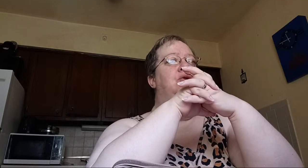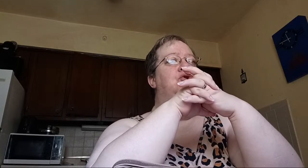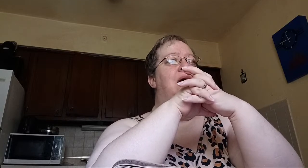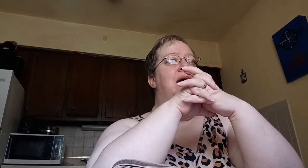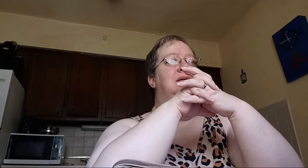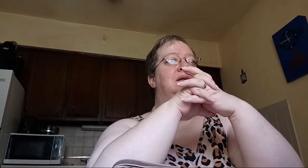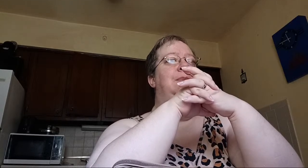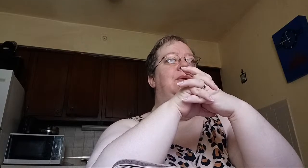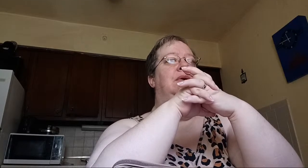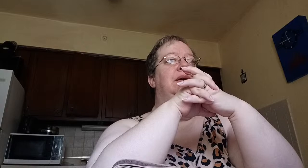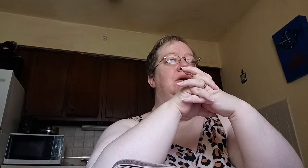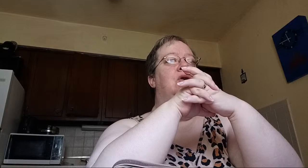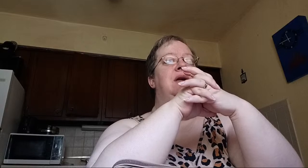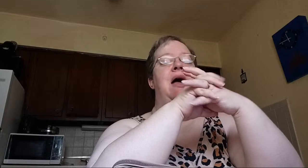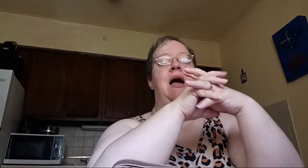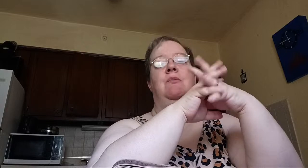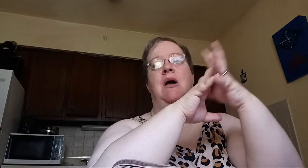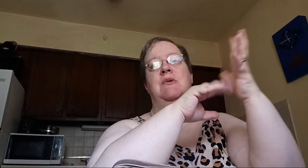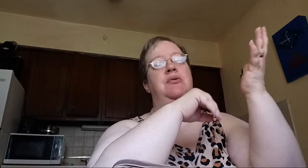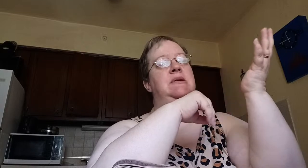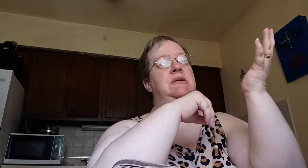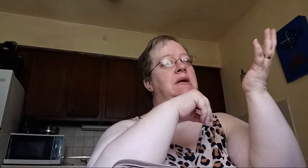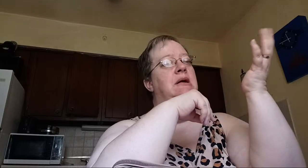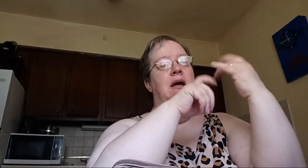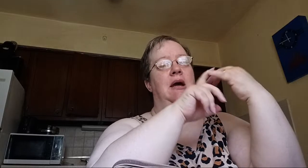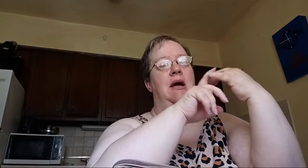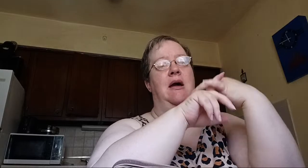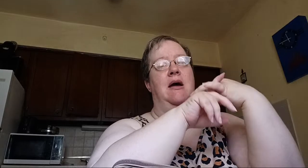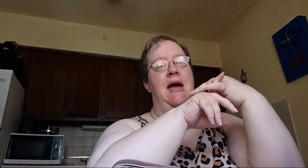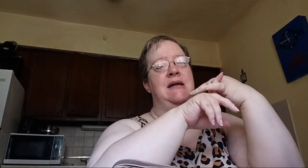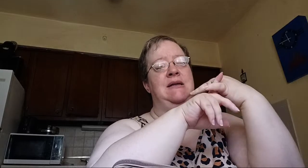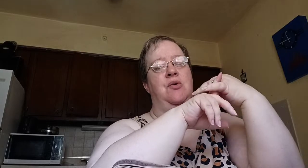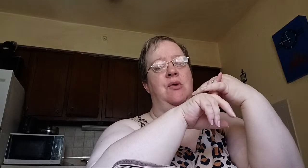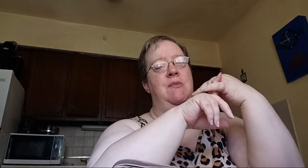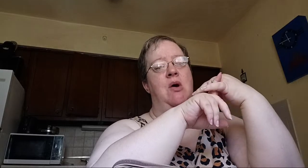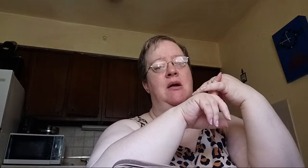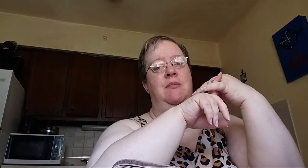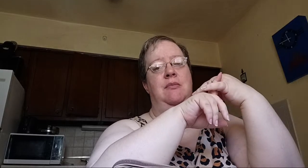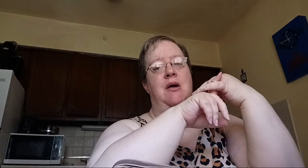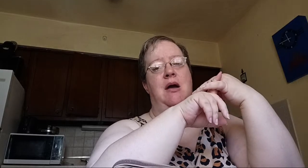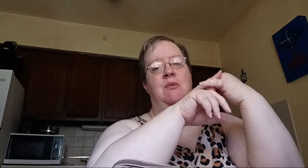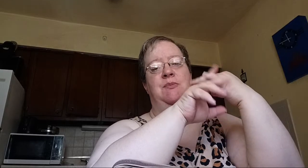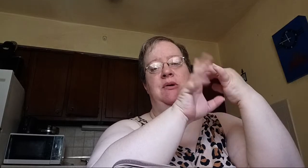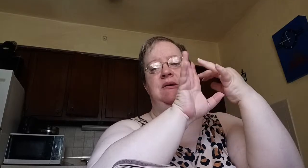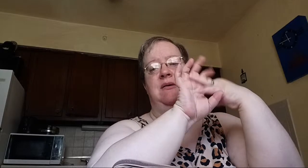trying to sleep, it really hurts. I was putting asperg cream on them. I was putting some